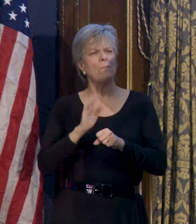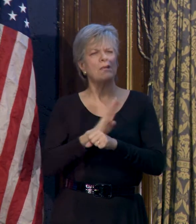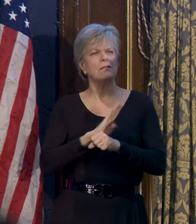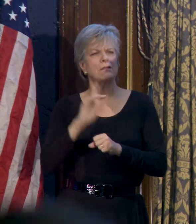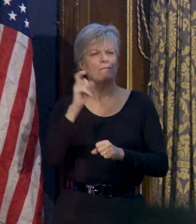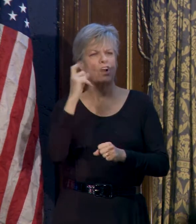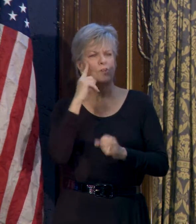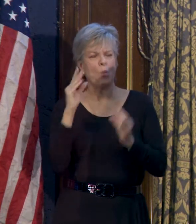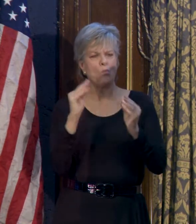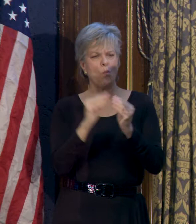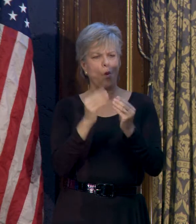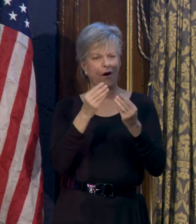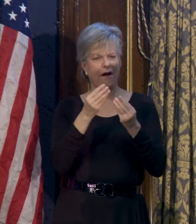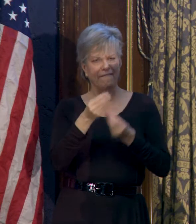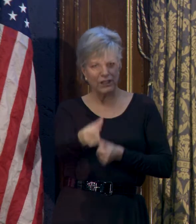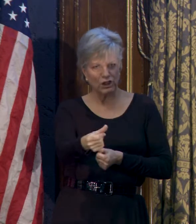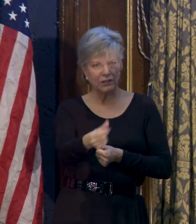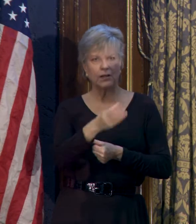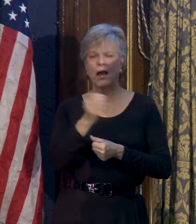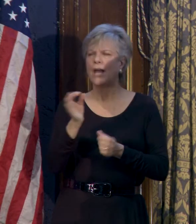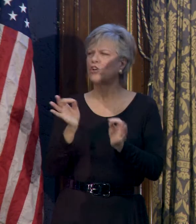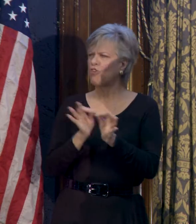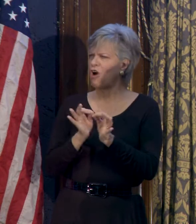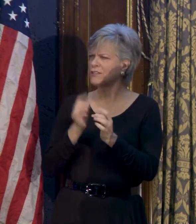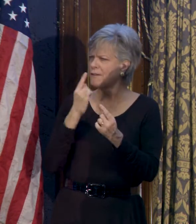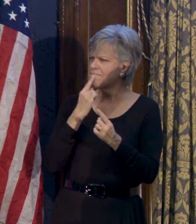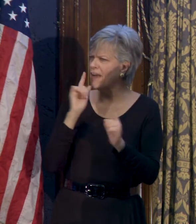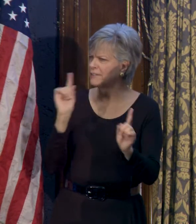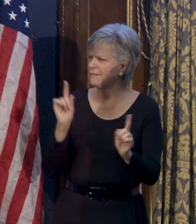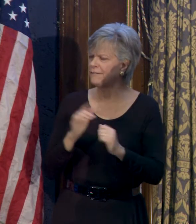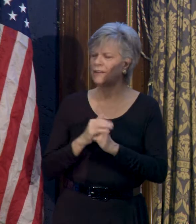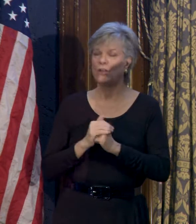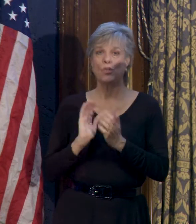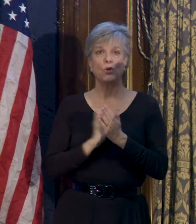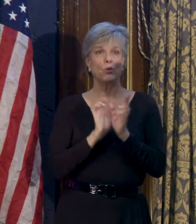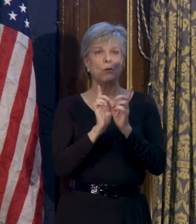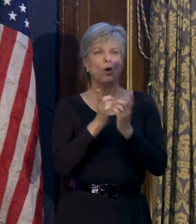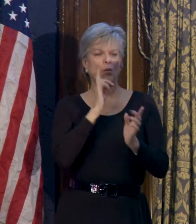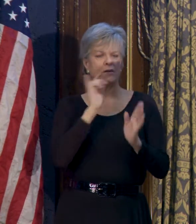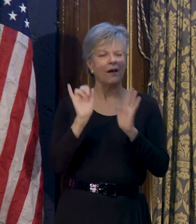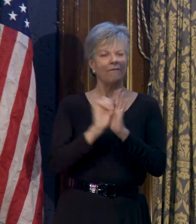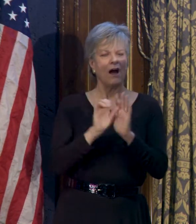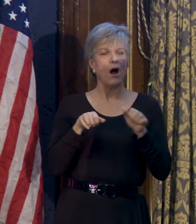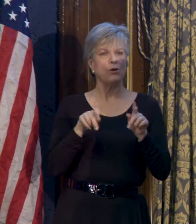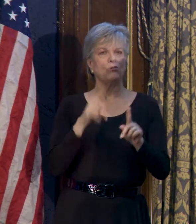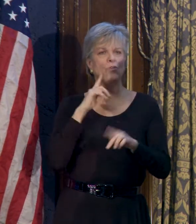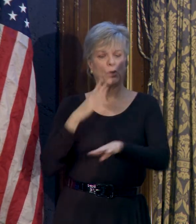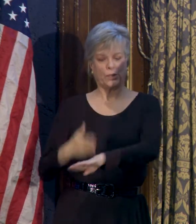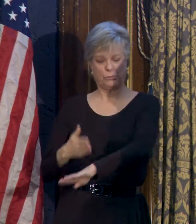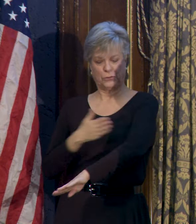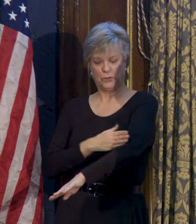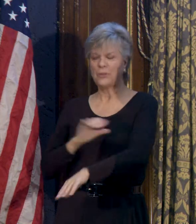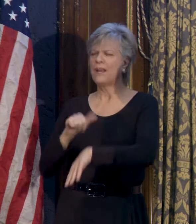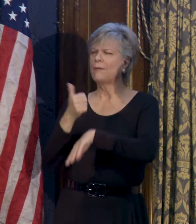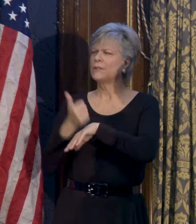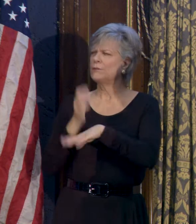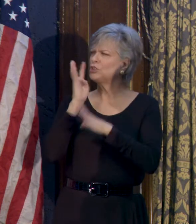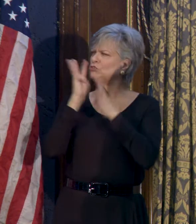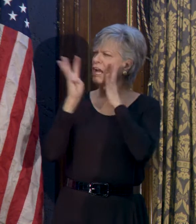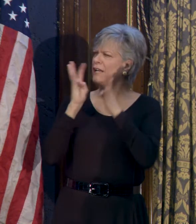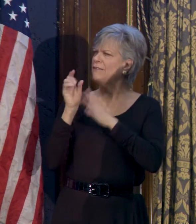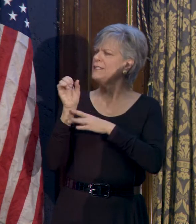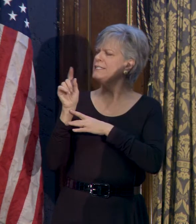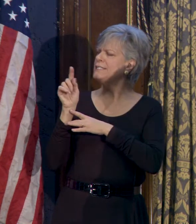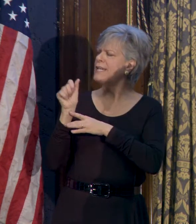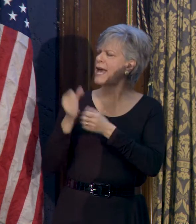efficient and cost-effective. The new department will identify opportunities for improvement and implement creative, data